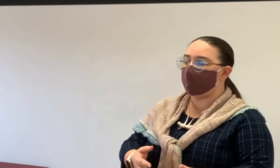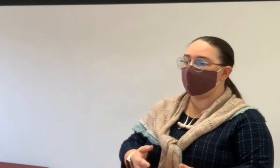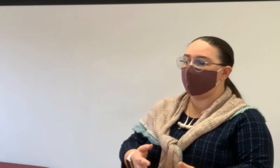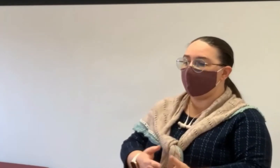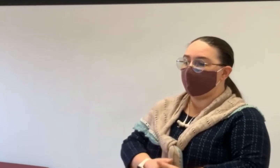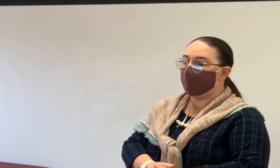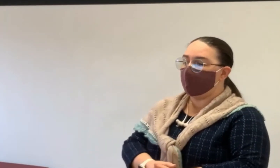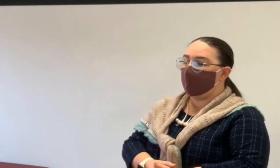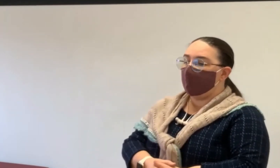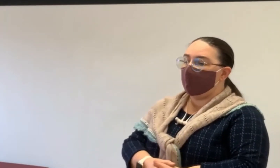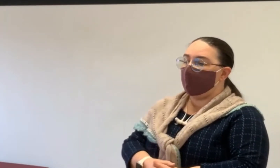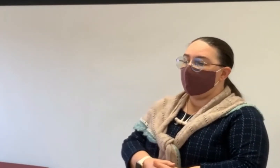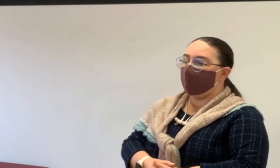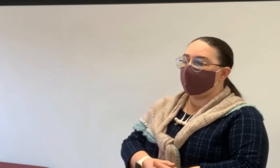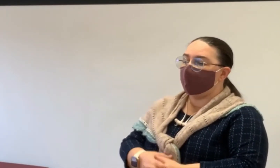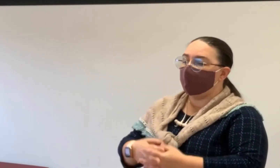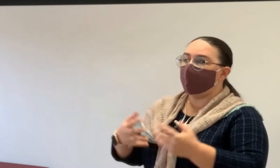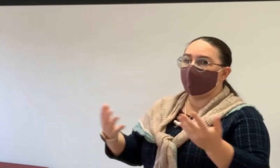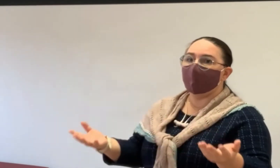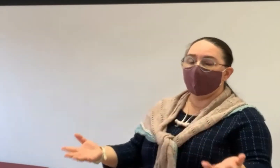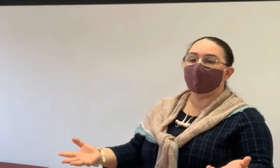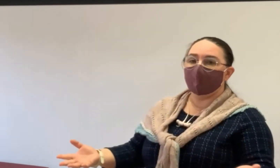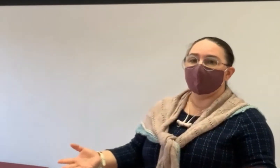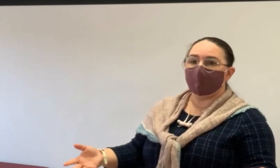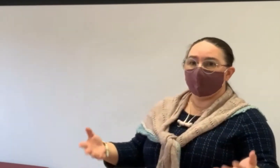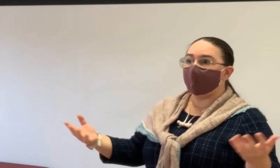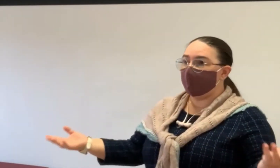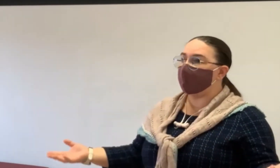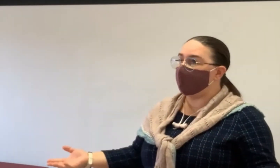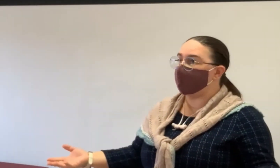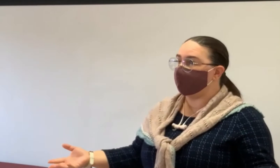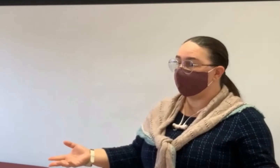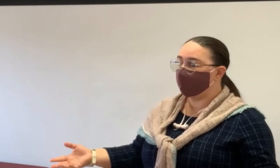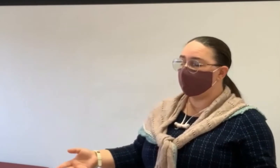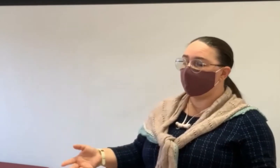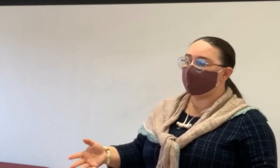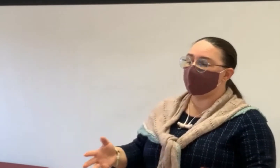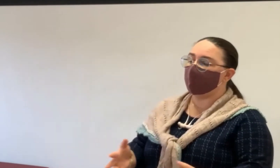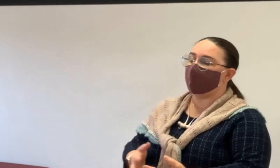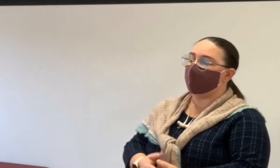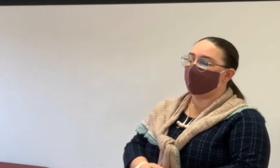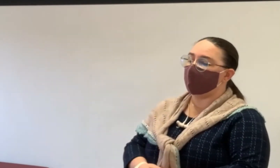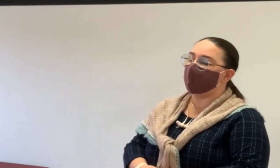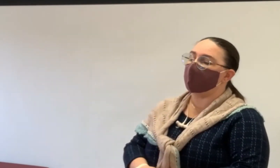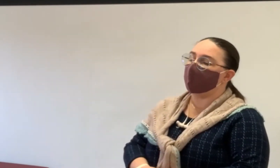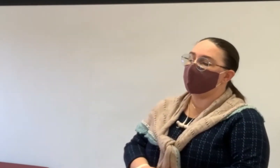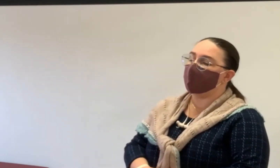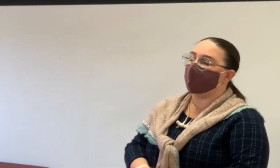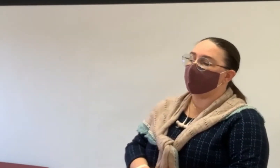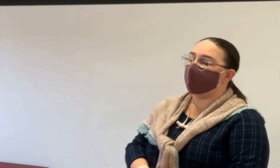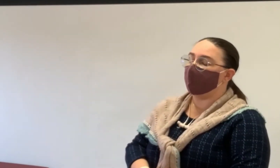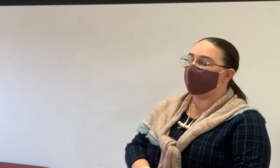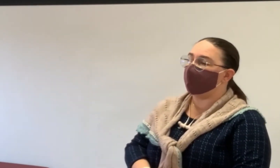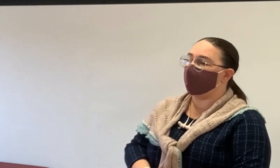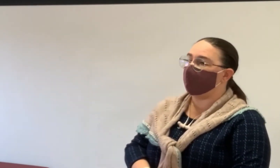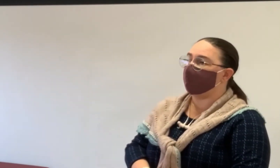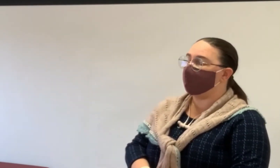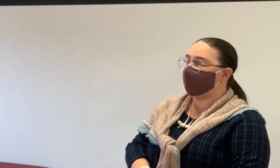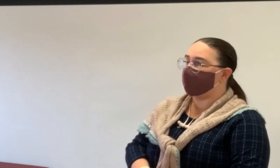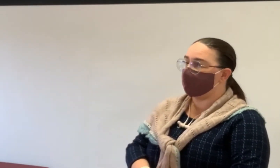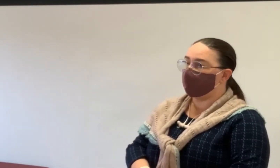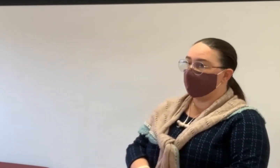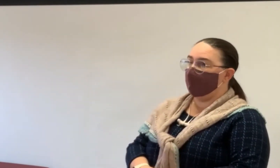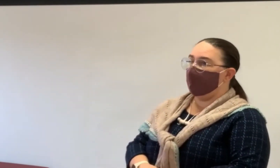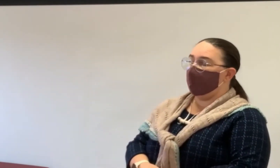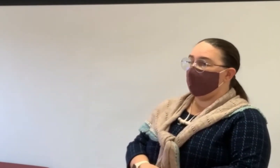looking to be a buyer. So really a lot of what we do is free education. And so that's what we're talking about also when we do a comparative market